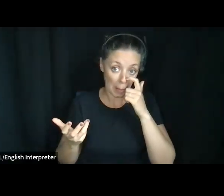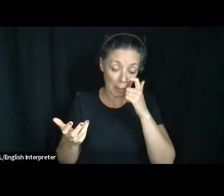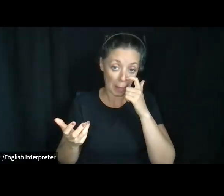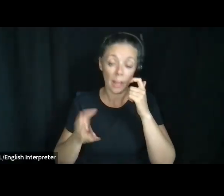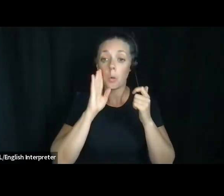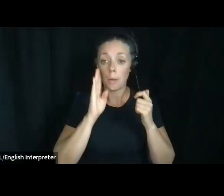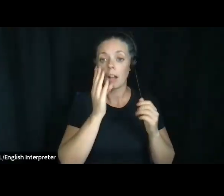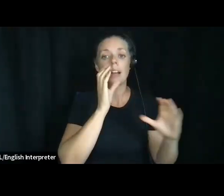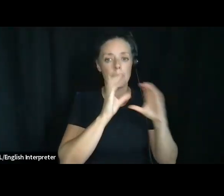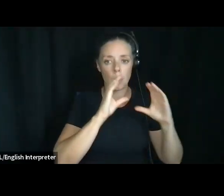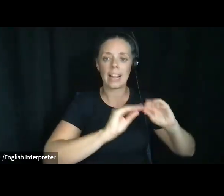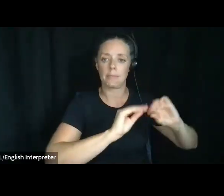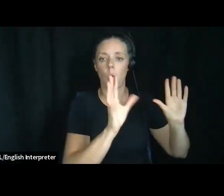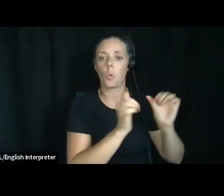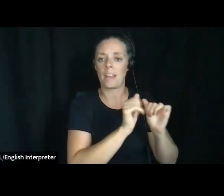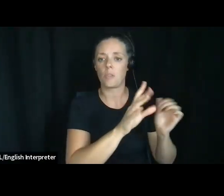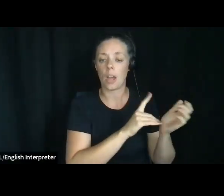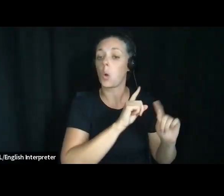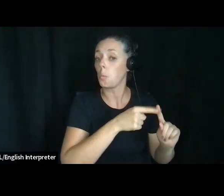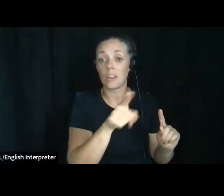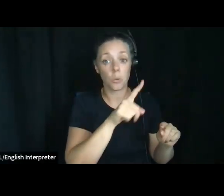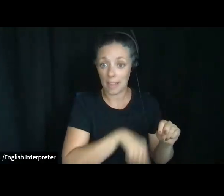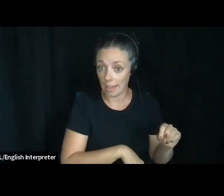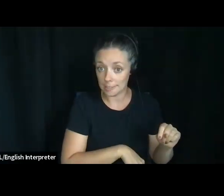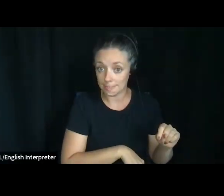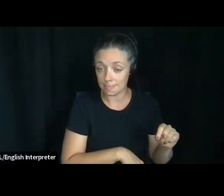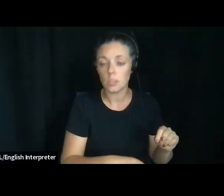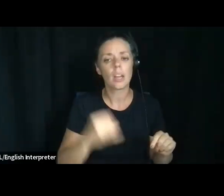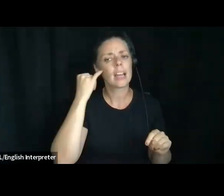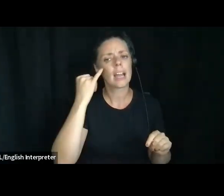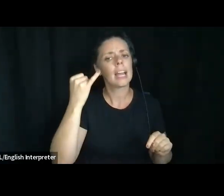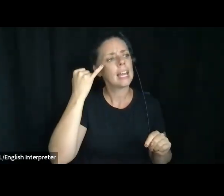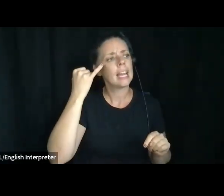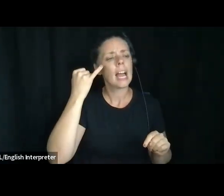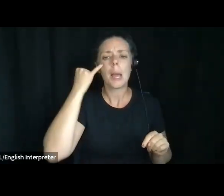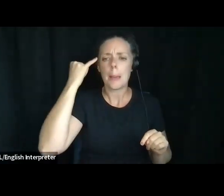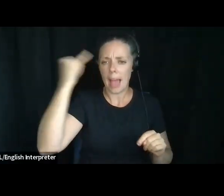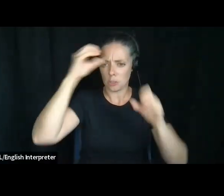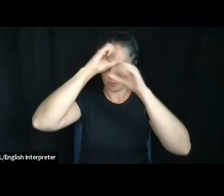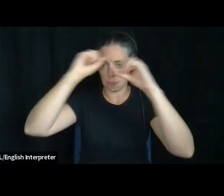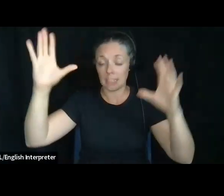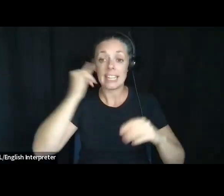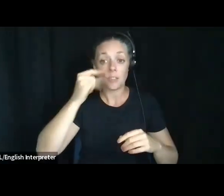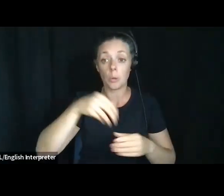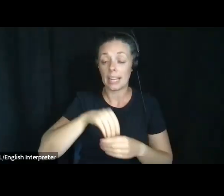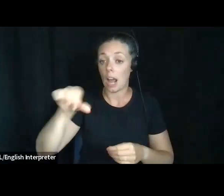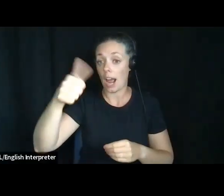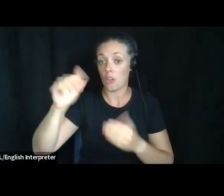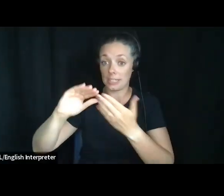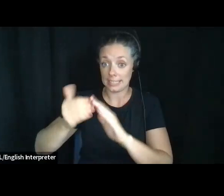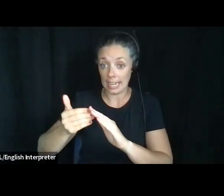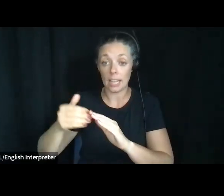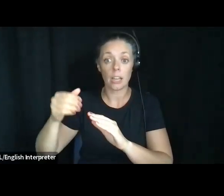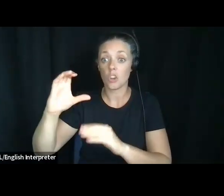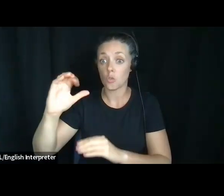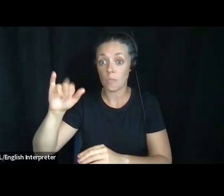when you're not able to. So imagine being in another city and you have some sort of crisis and you go to an emergency room. Nobody